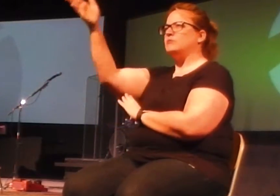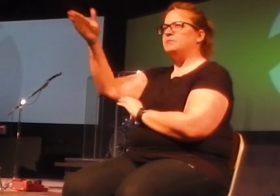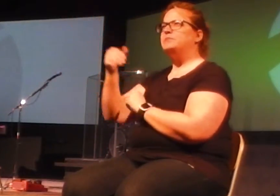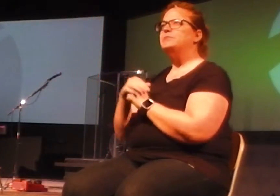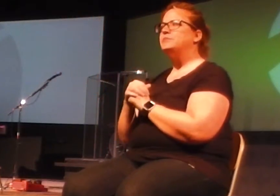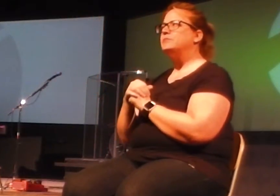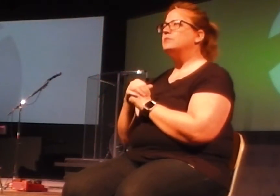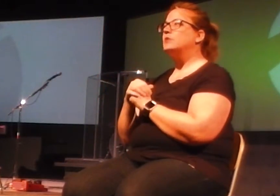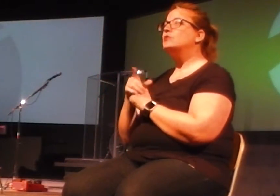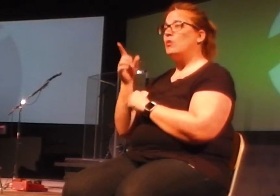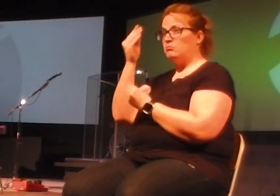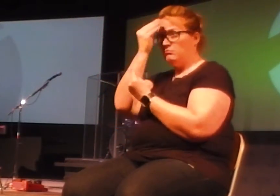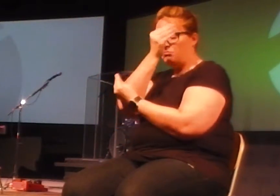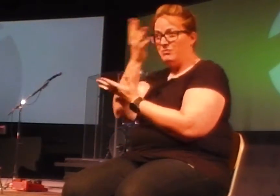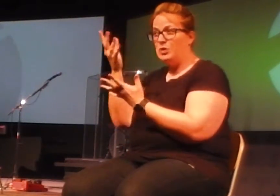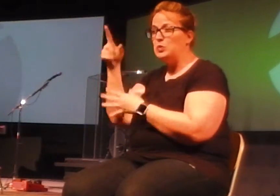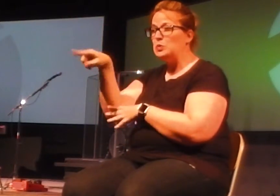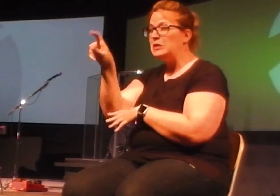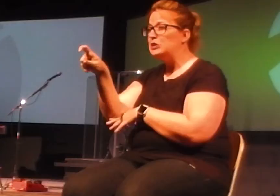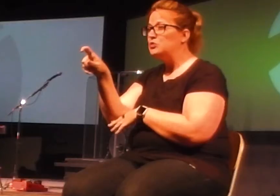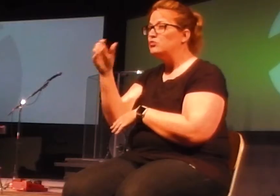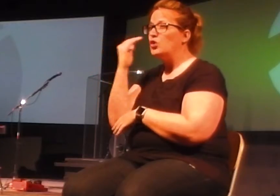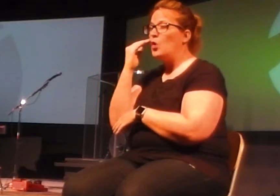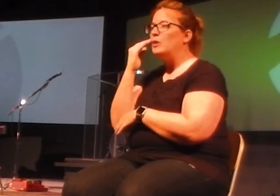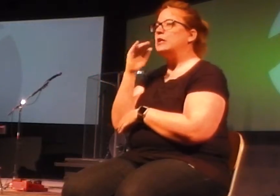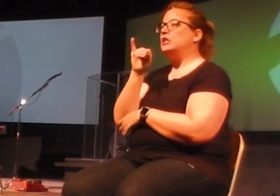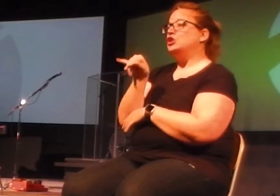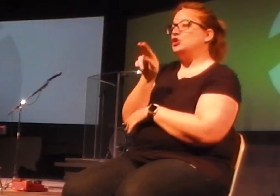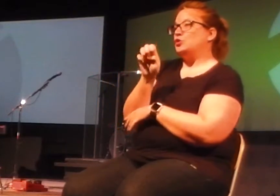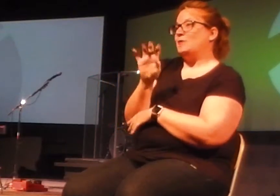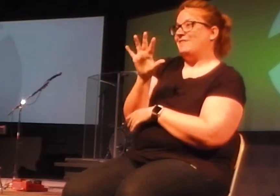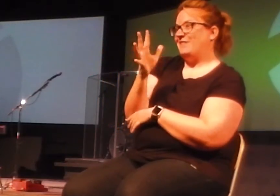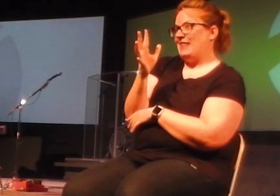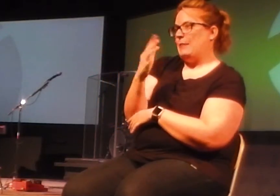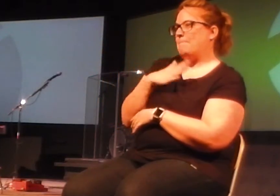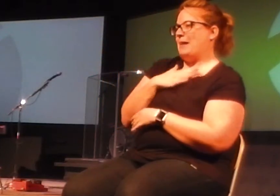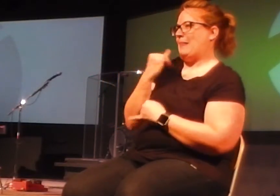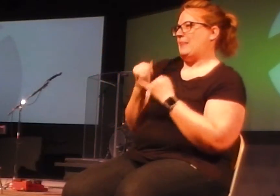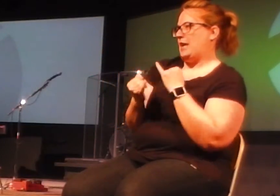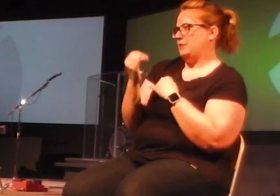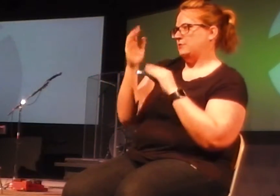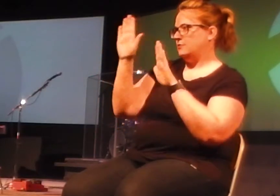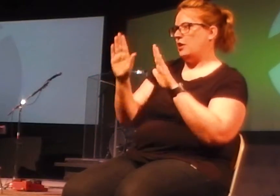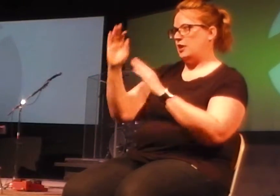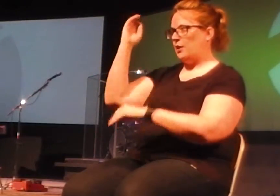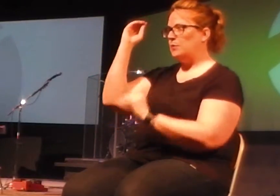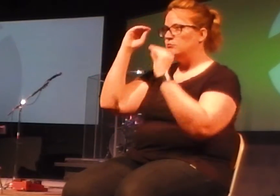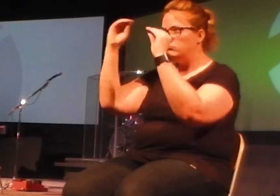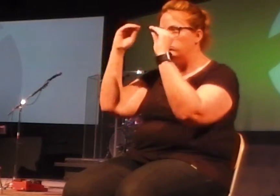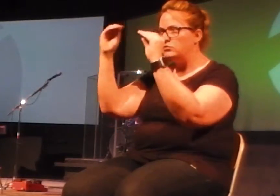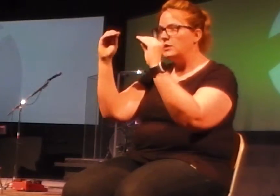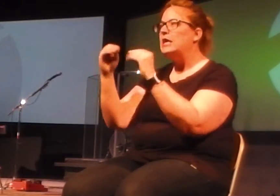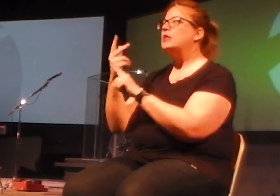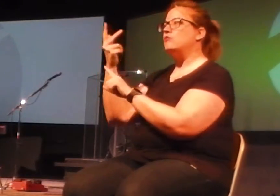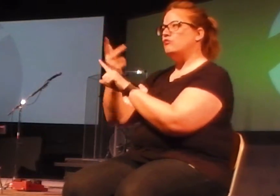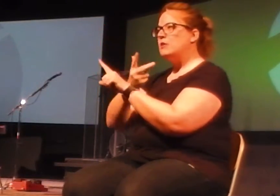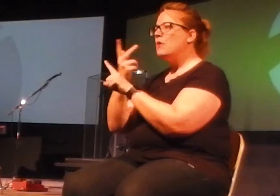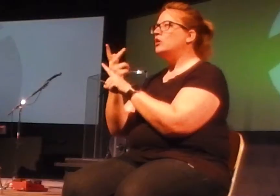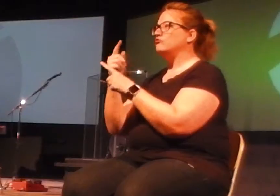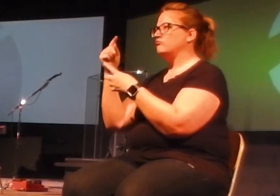stepping into that time. It's going to happen after June 5th. June 5th will be my last Sunday, and then I'm going through the three months of the summer. But a couple things. First